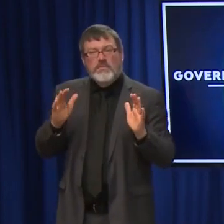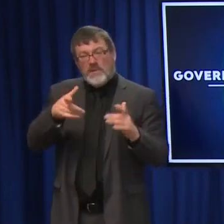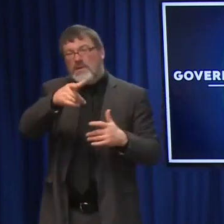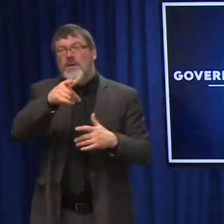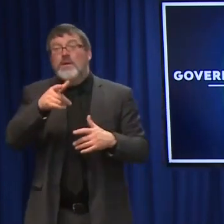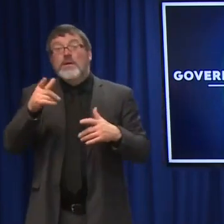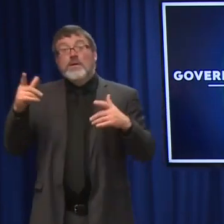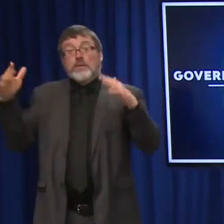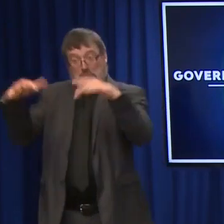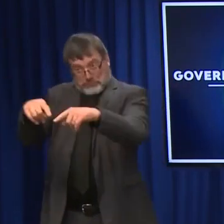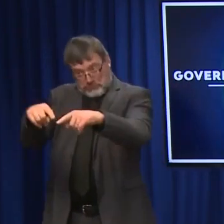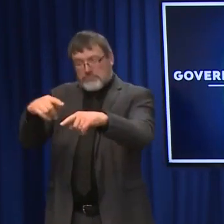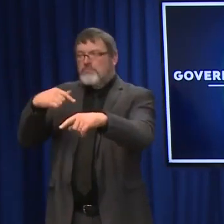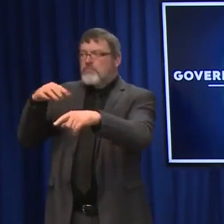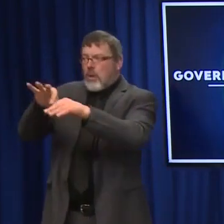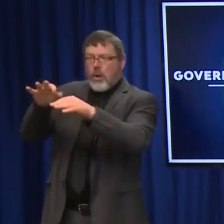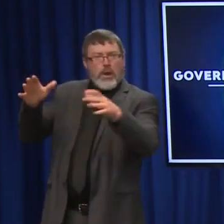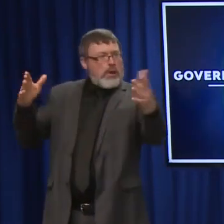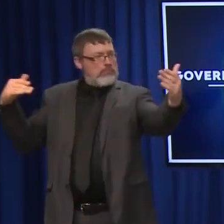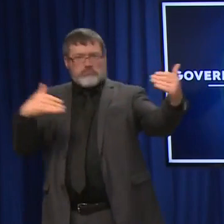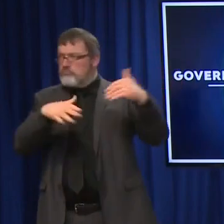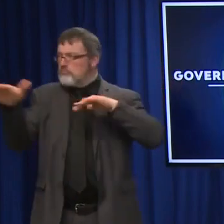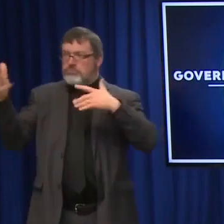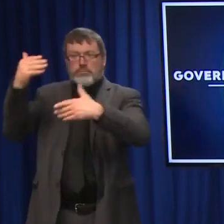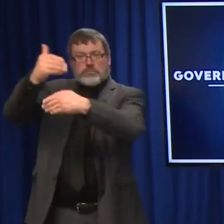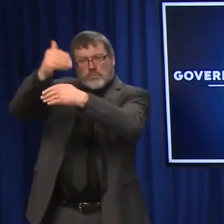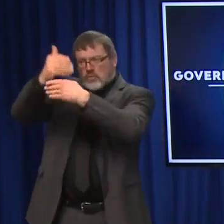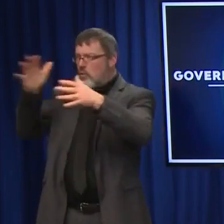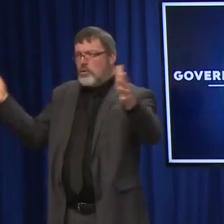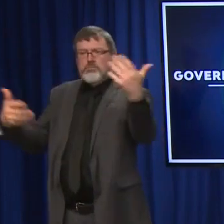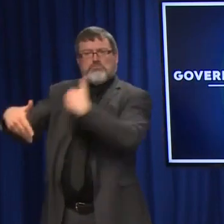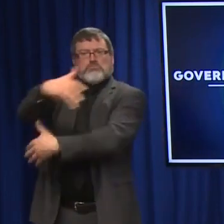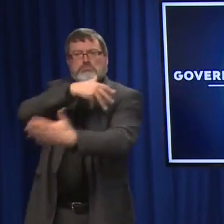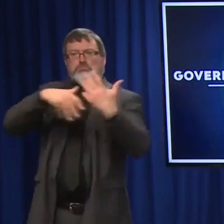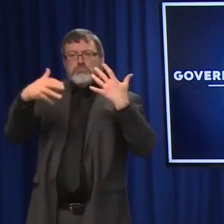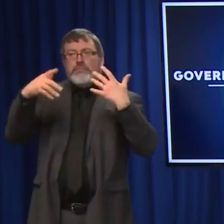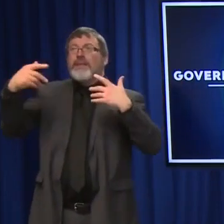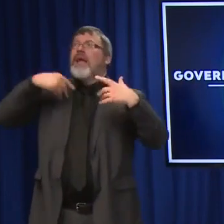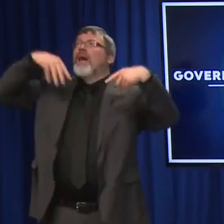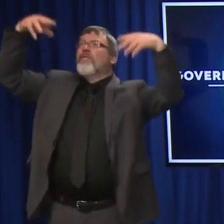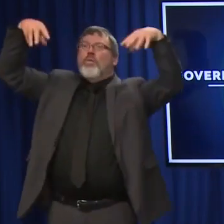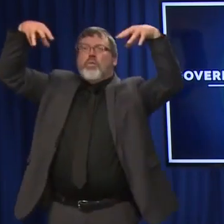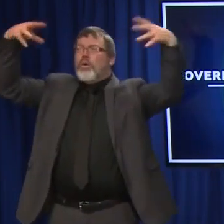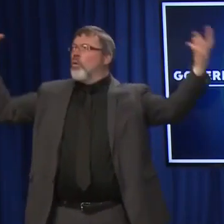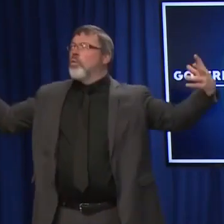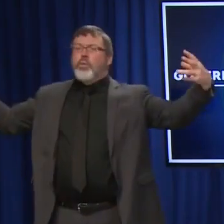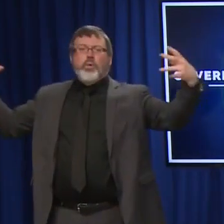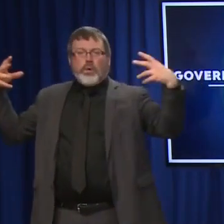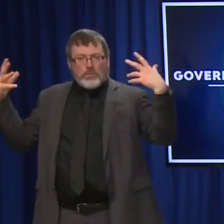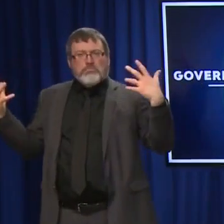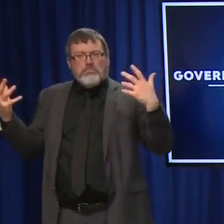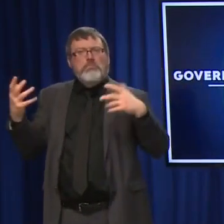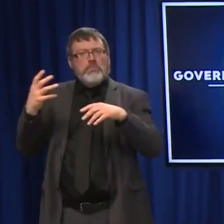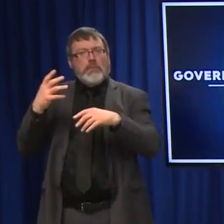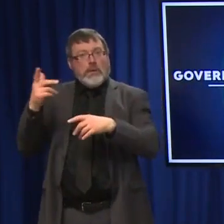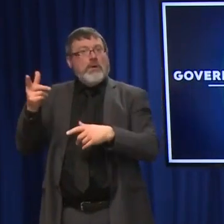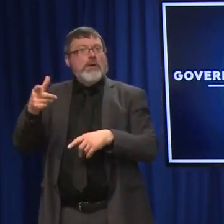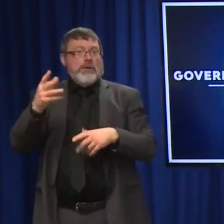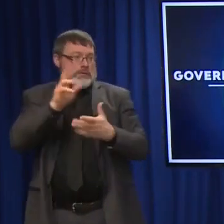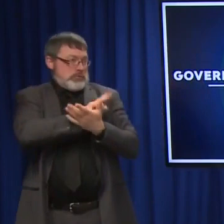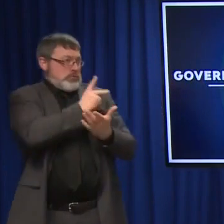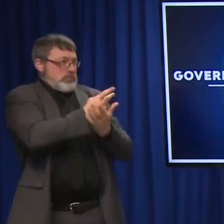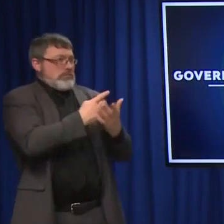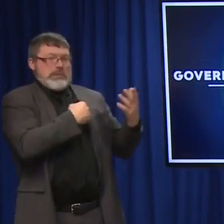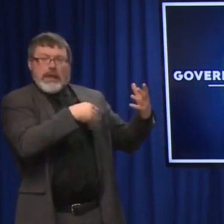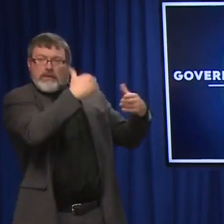could be cracking the windows open. That could be turning on the ventilation fans in the kitchen and the bathroom, for example. There's actually a lot of guidance on the CDC